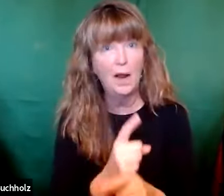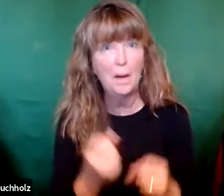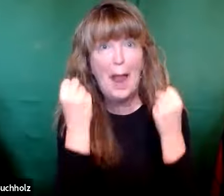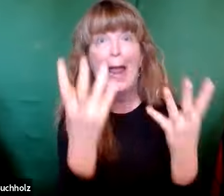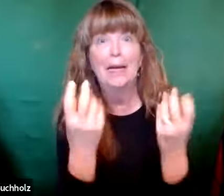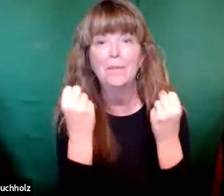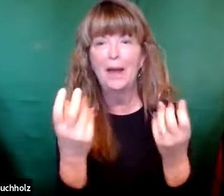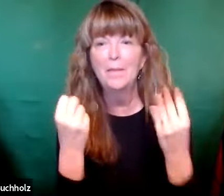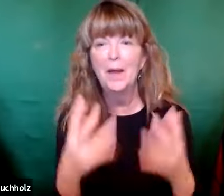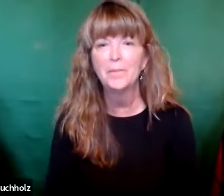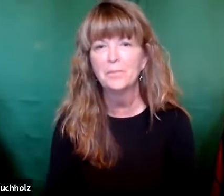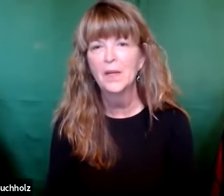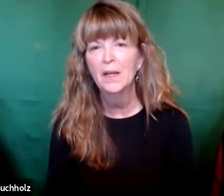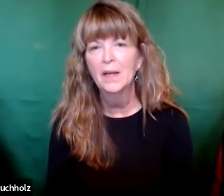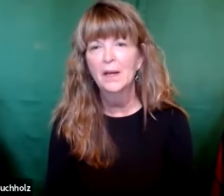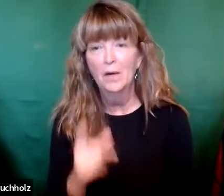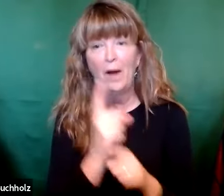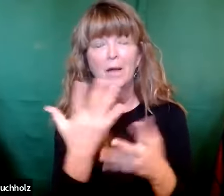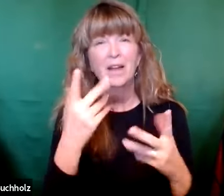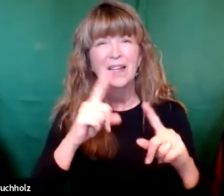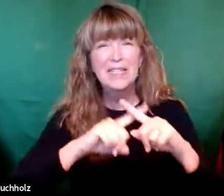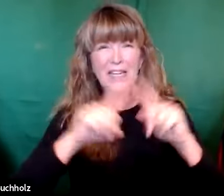You know, there's a lot of amazing things in this world, right?